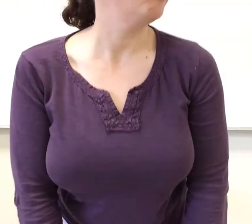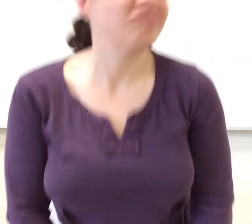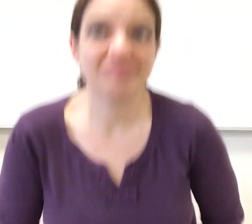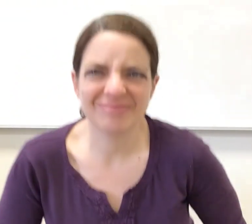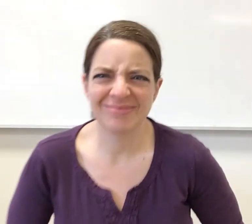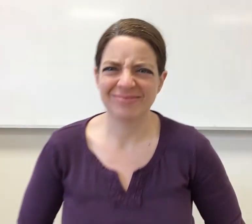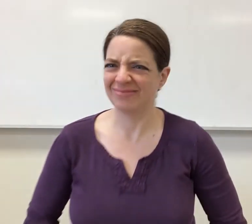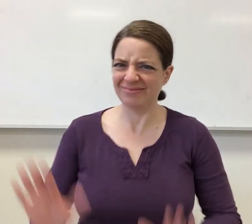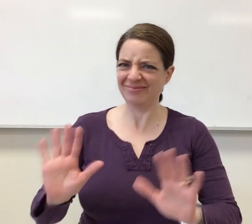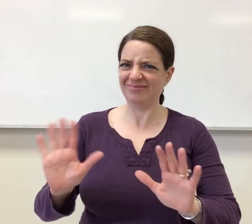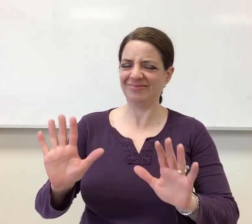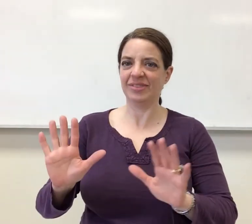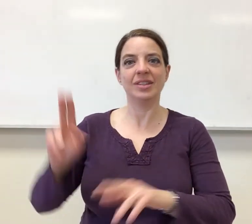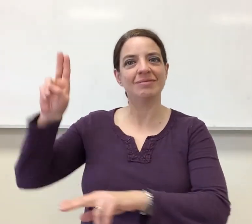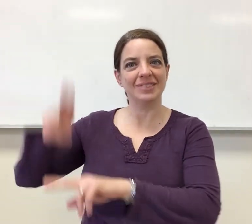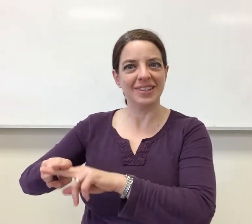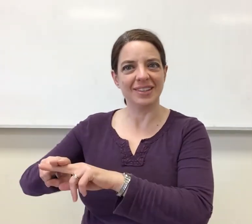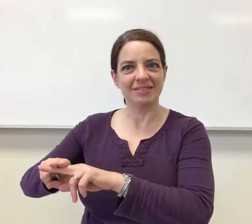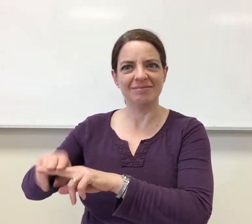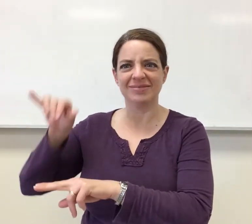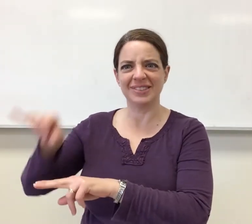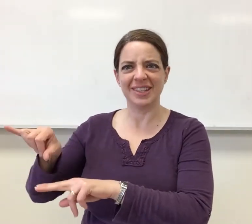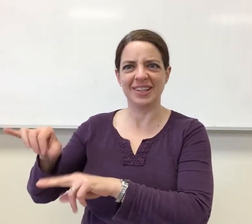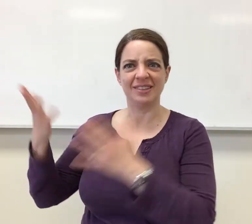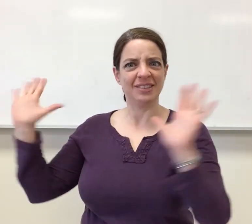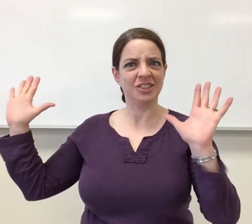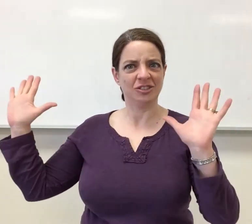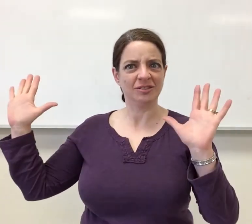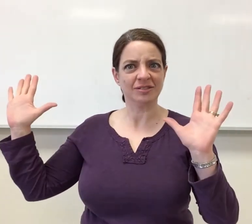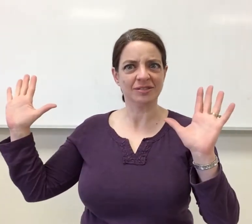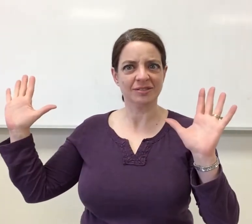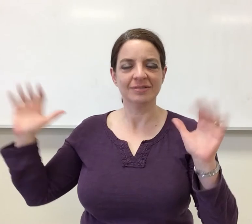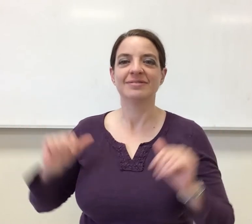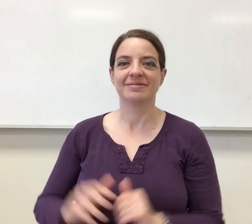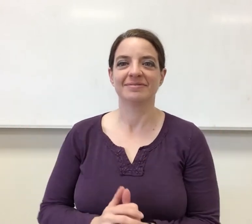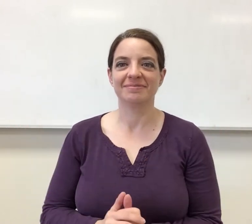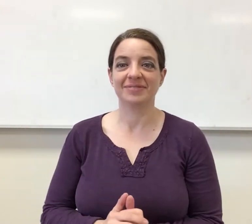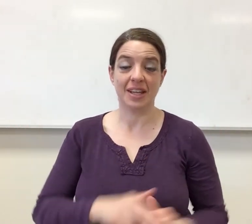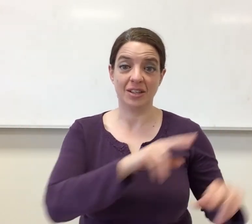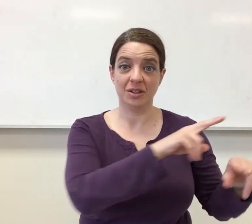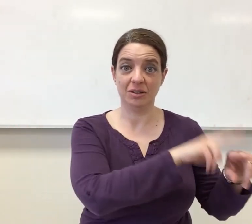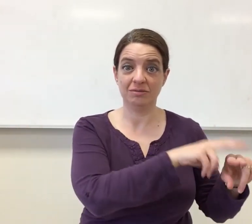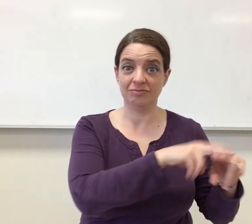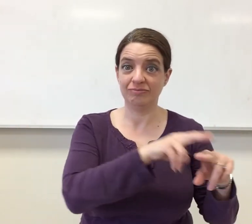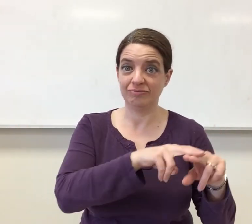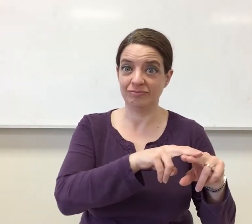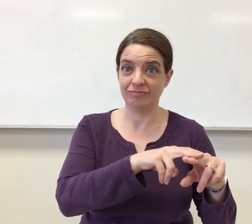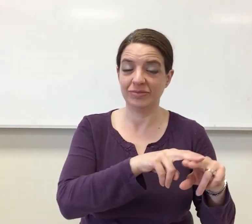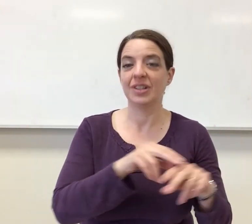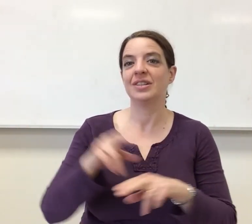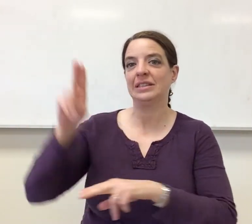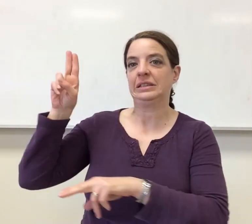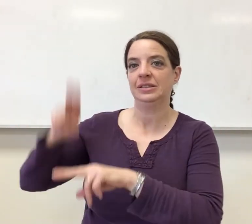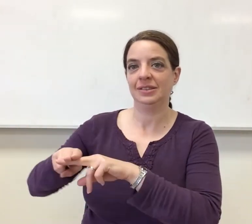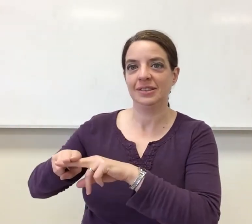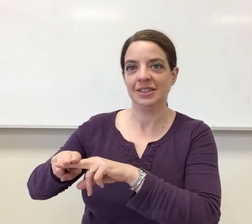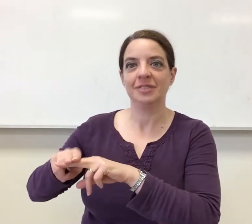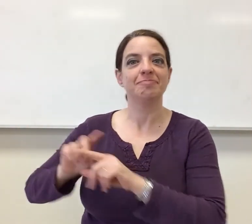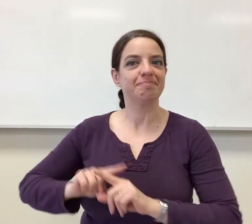because you don't want to think about getting up and down. You just sit and then you stay there and then you're done. So three chairs versus